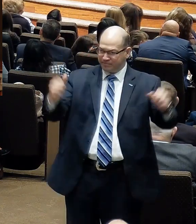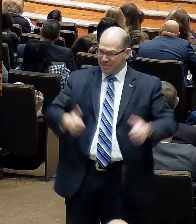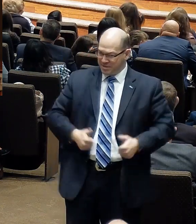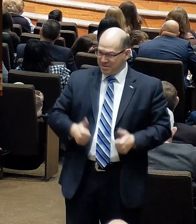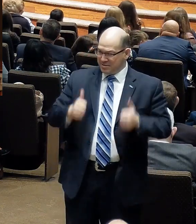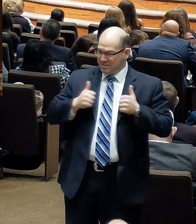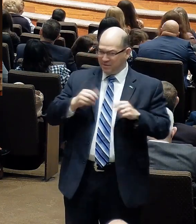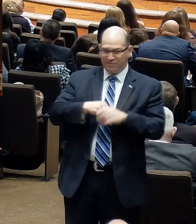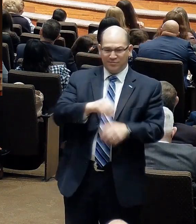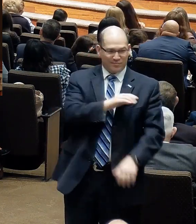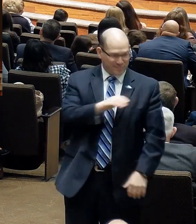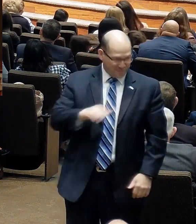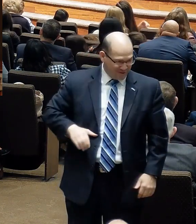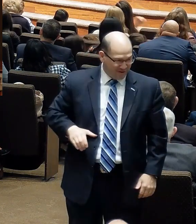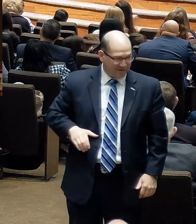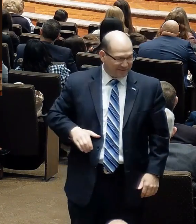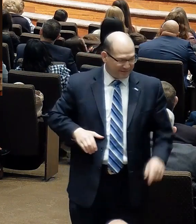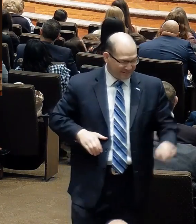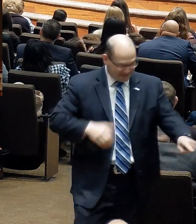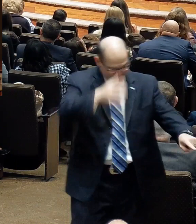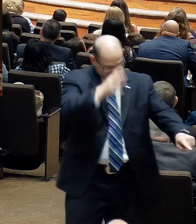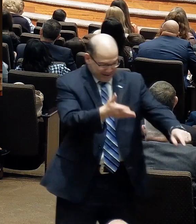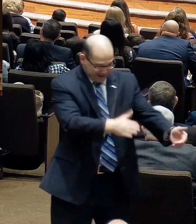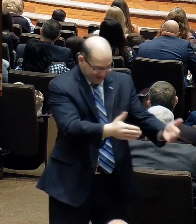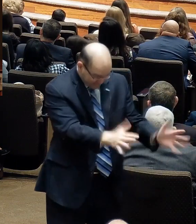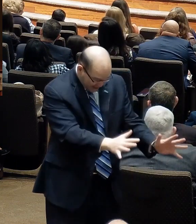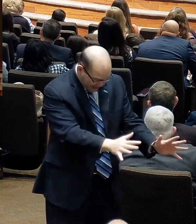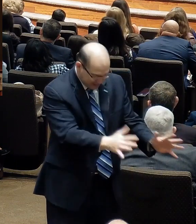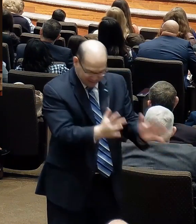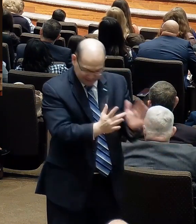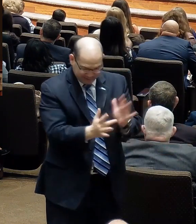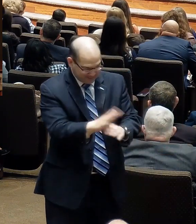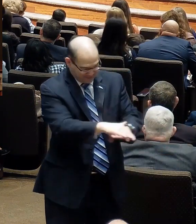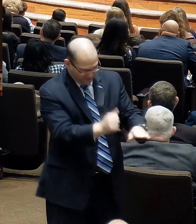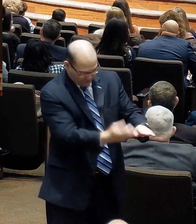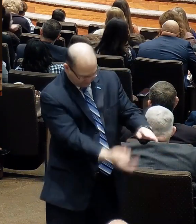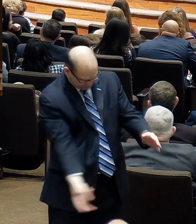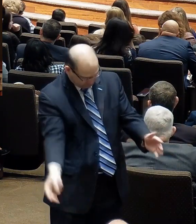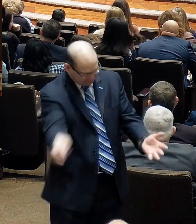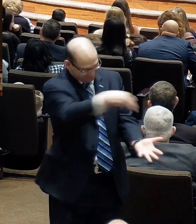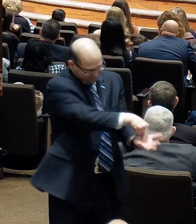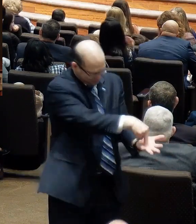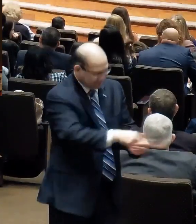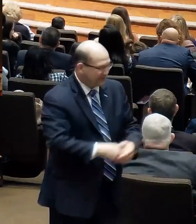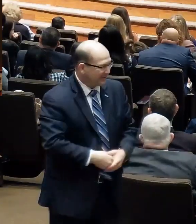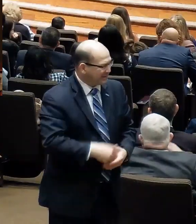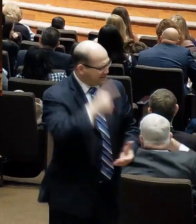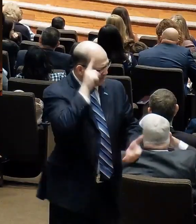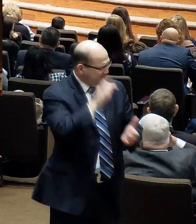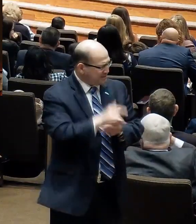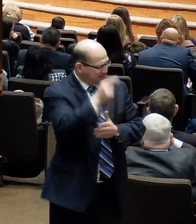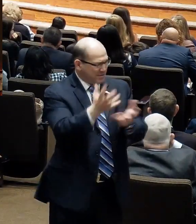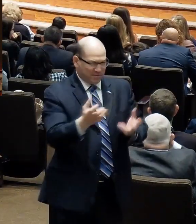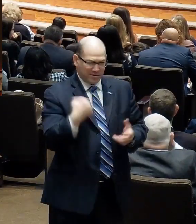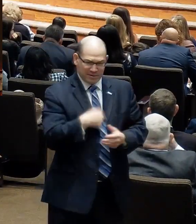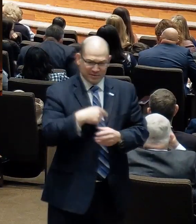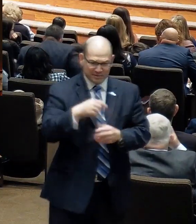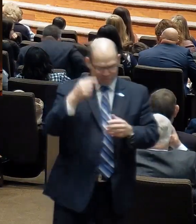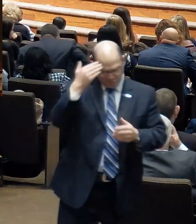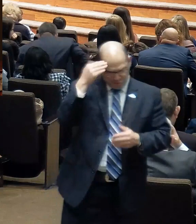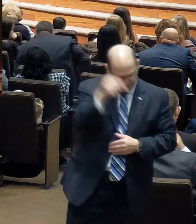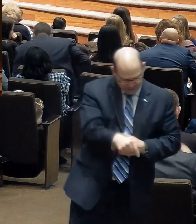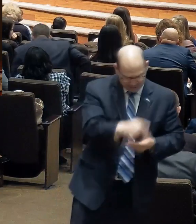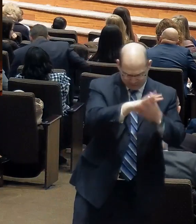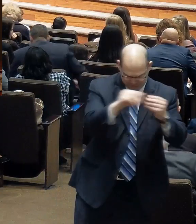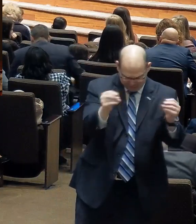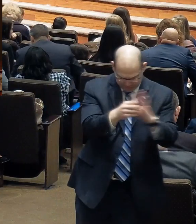so, I began to ponder months ago and pray about where God would lead us, and I believe this is what he would have for us tonight. For the next few moments, I would like